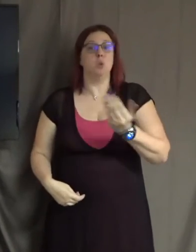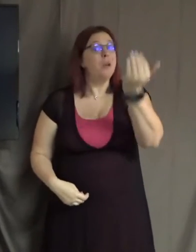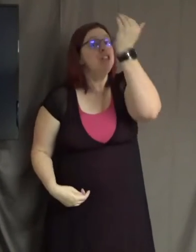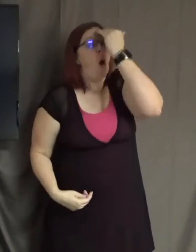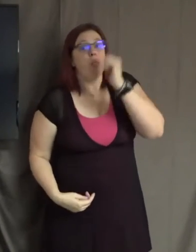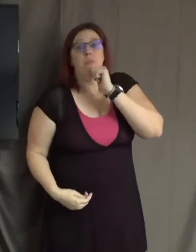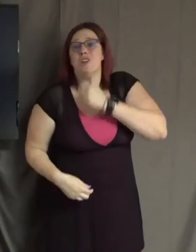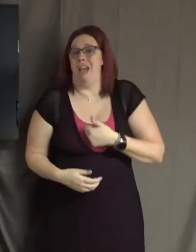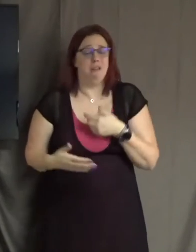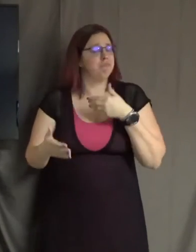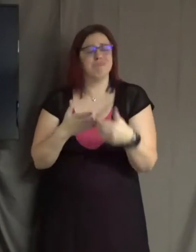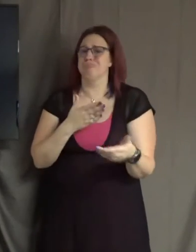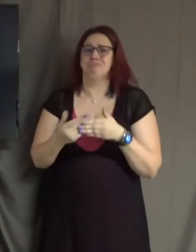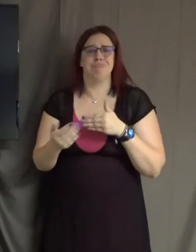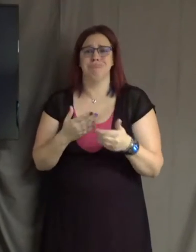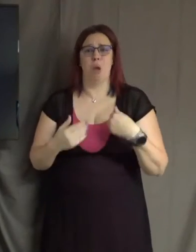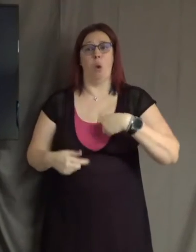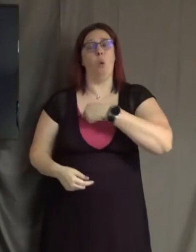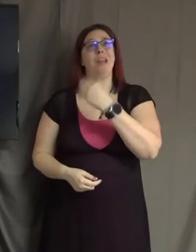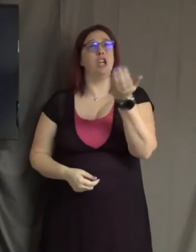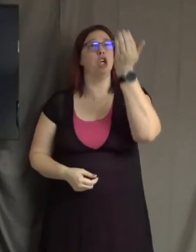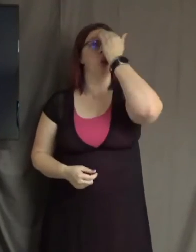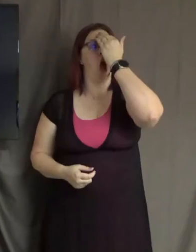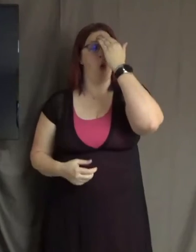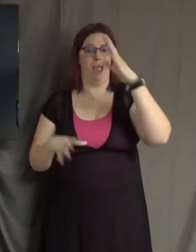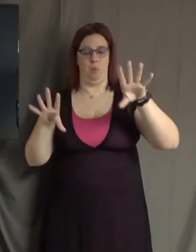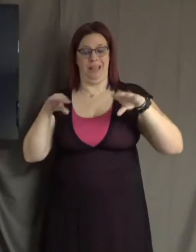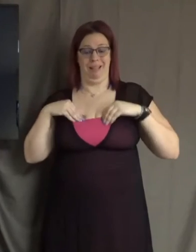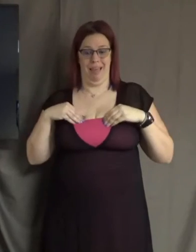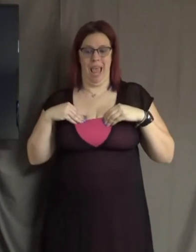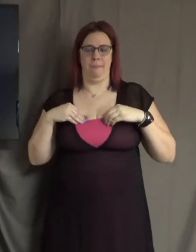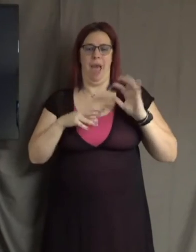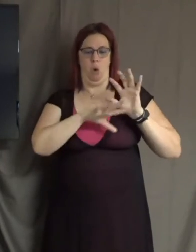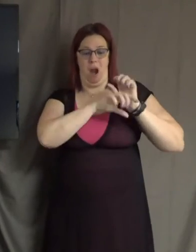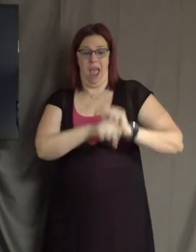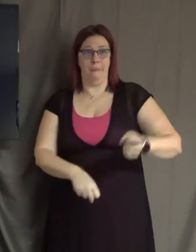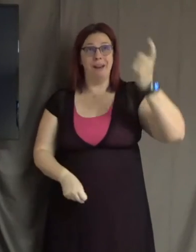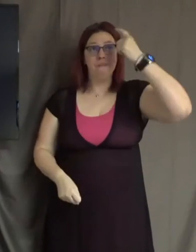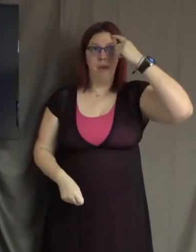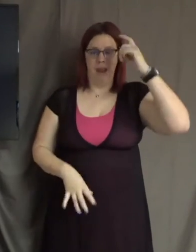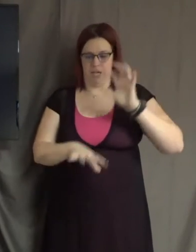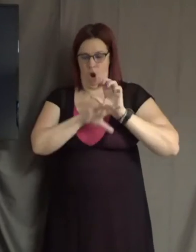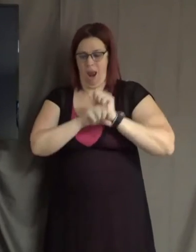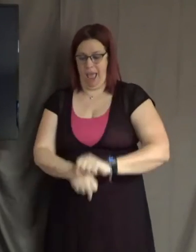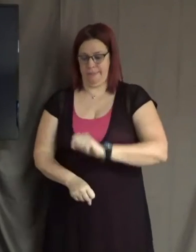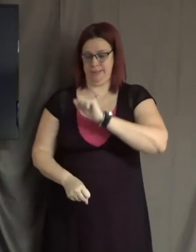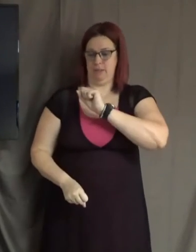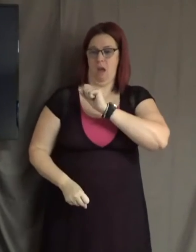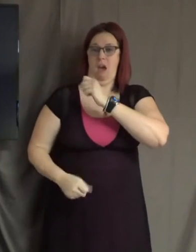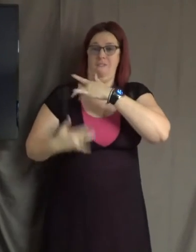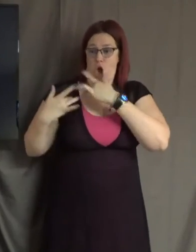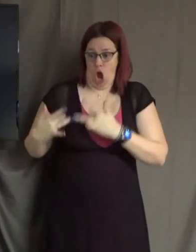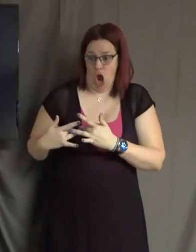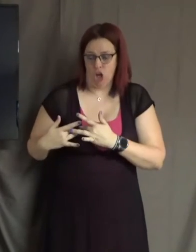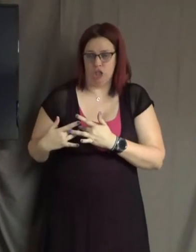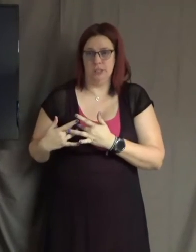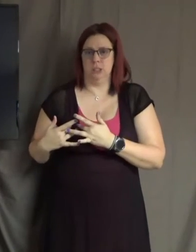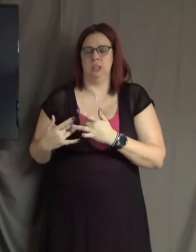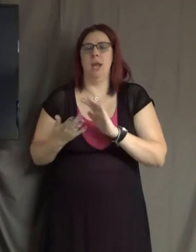not. We know and claim that our habit of mind, our habit of heart, our habit of being now becomes of